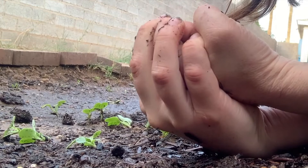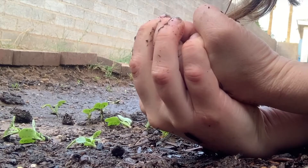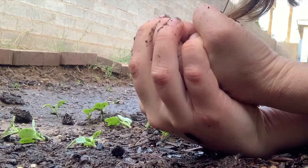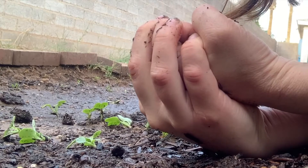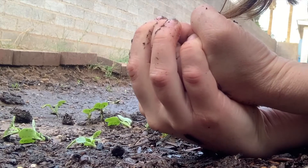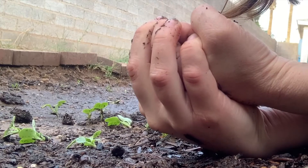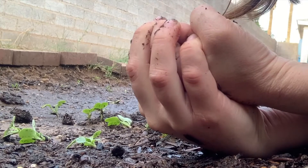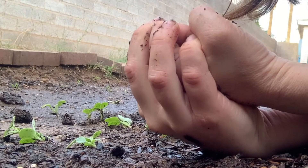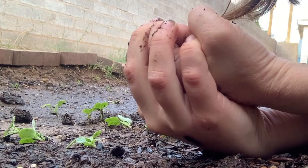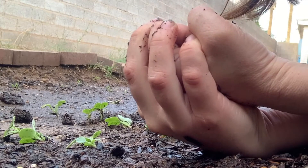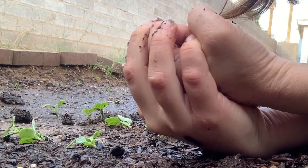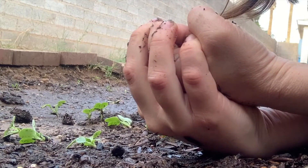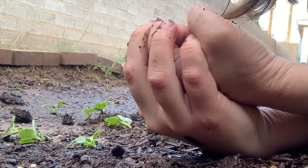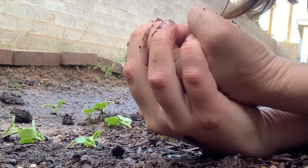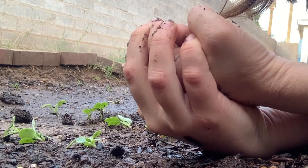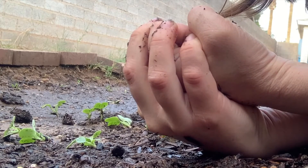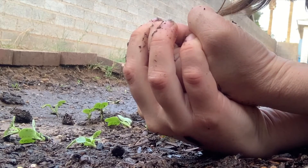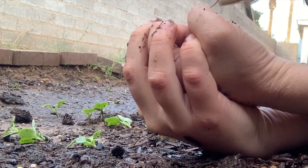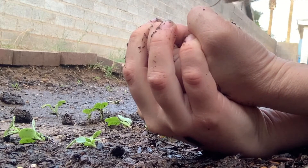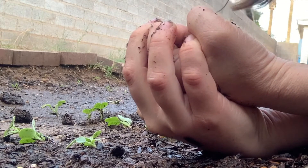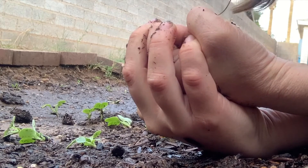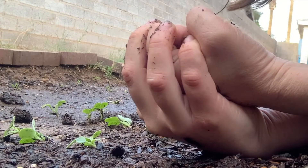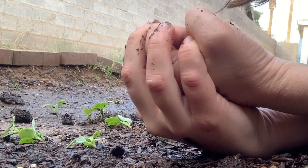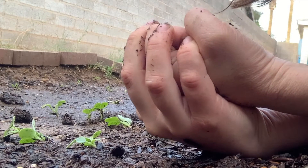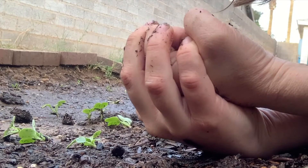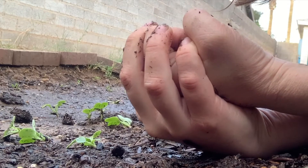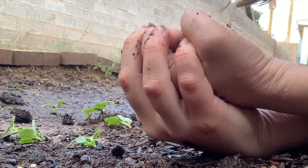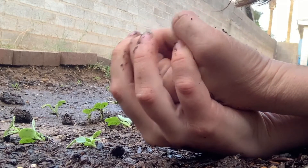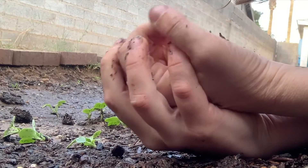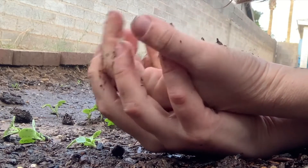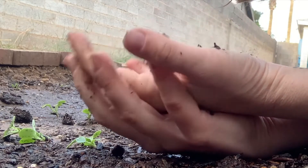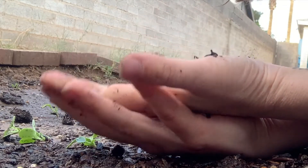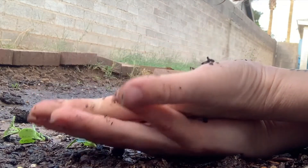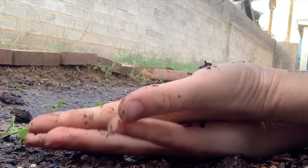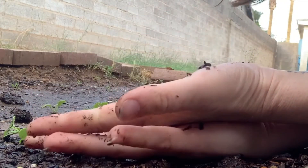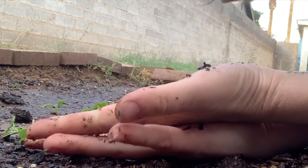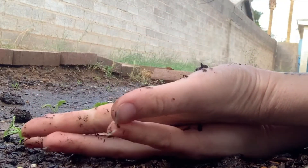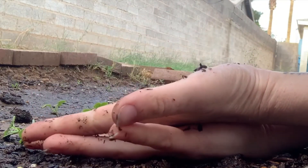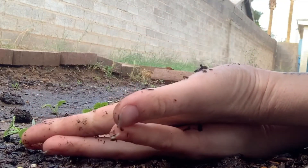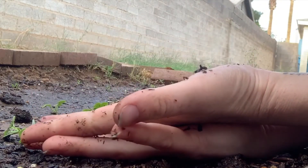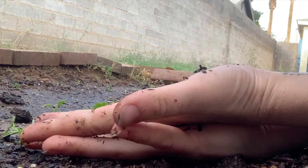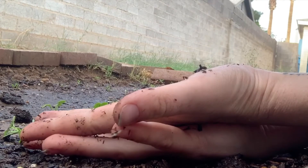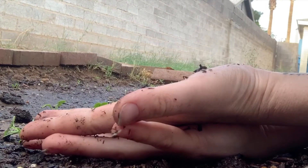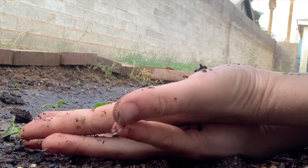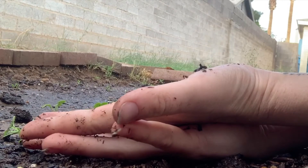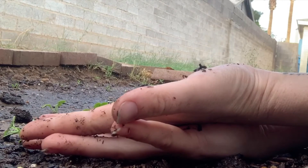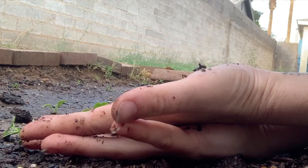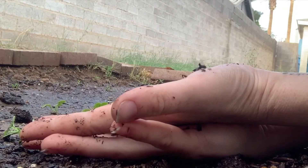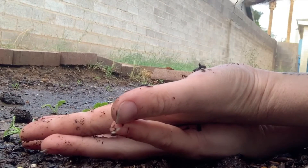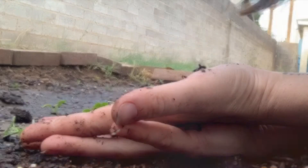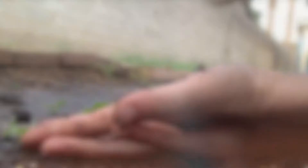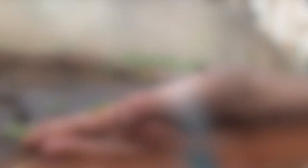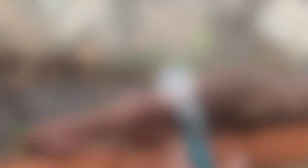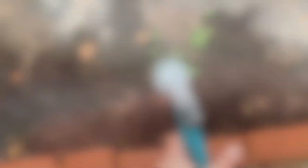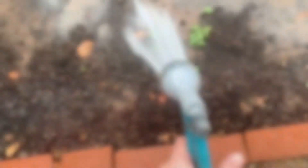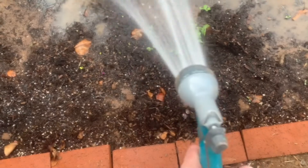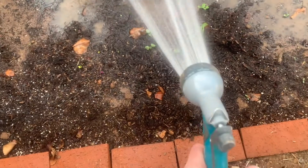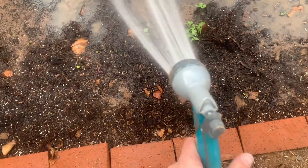something you can't keep it going but we still can last month we planted again